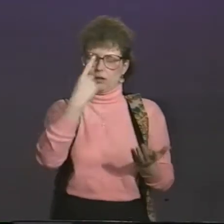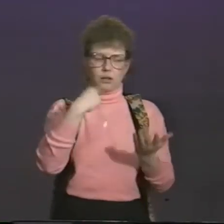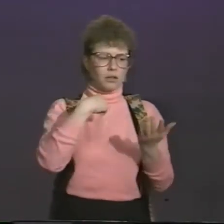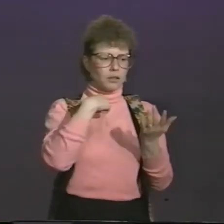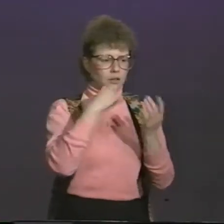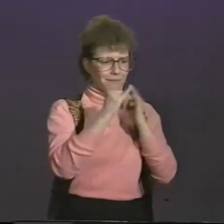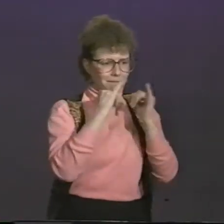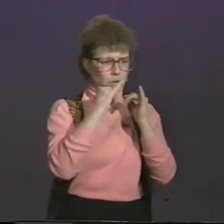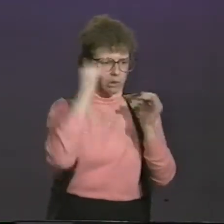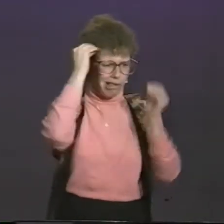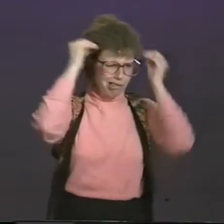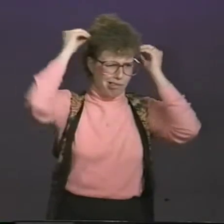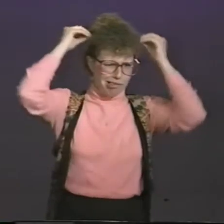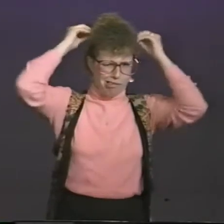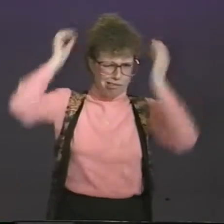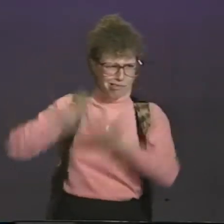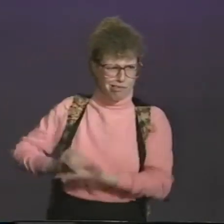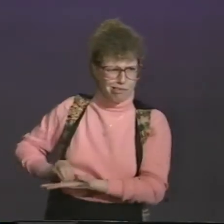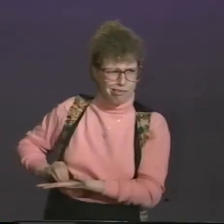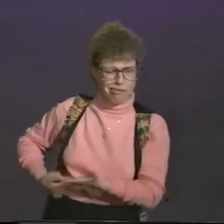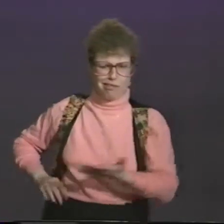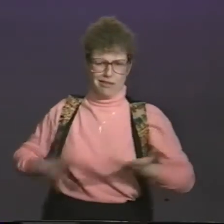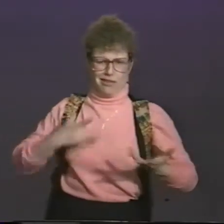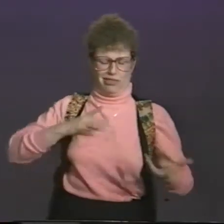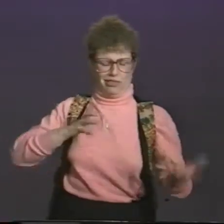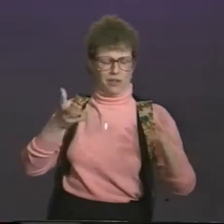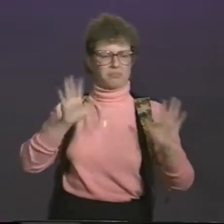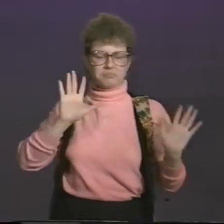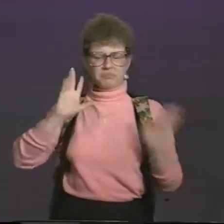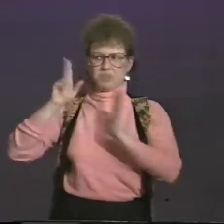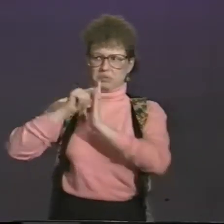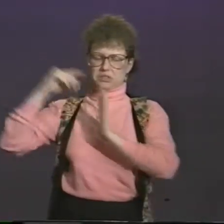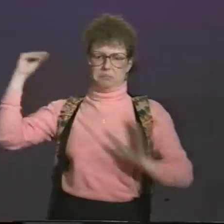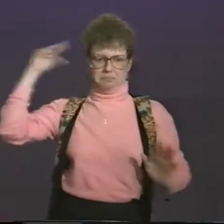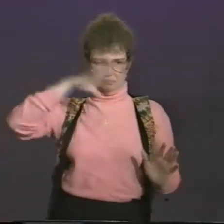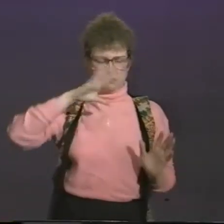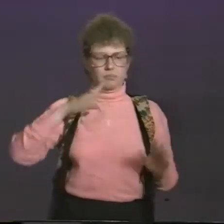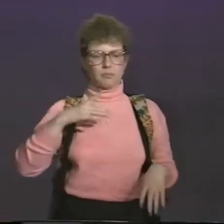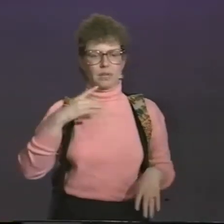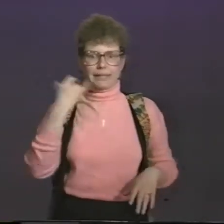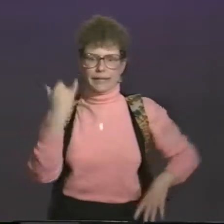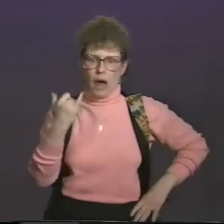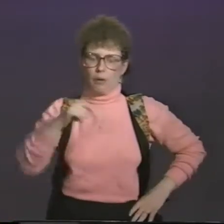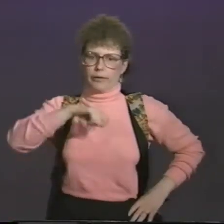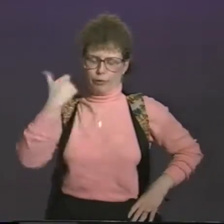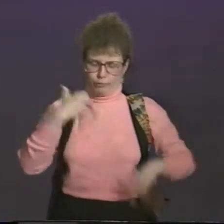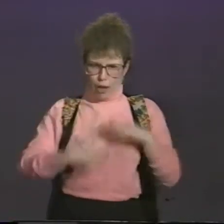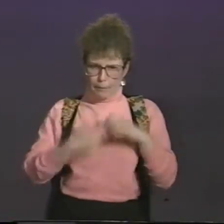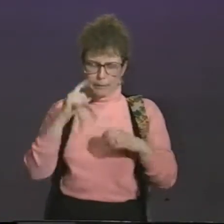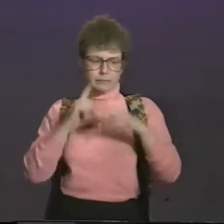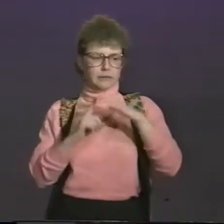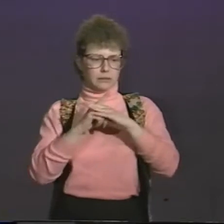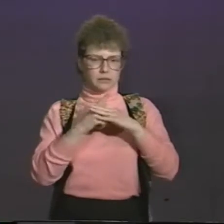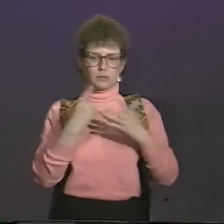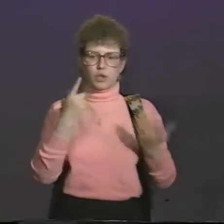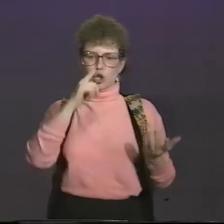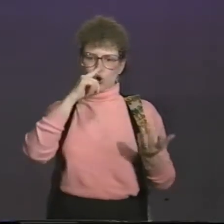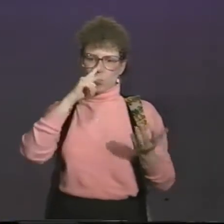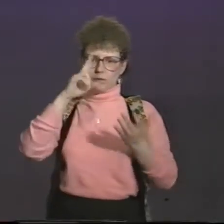I knew that I must videotape them. I knew that I couldn't remember everything or jot it down while I was trying to converse with them. So I had to set up a video camera for